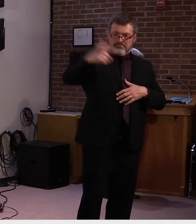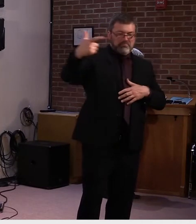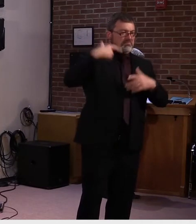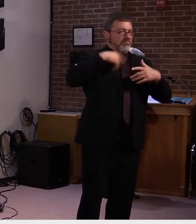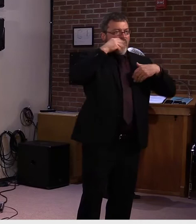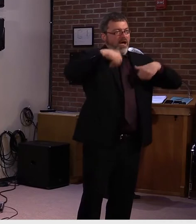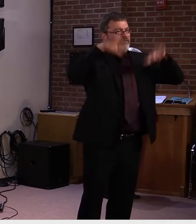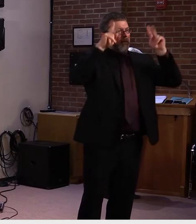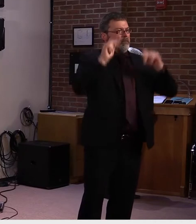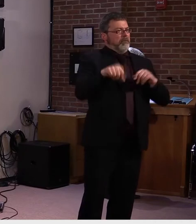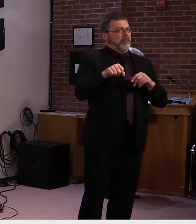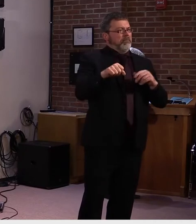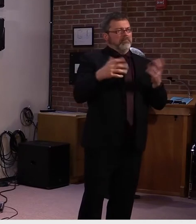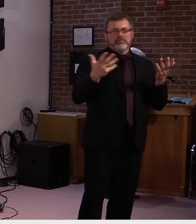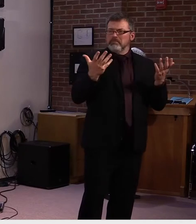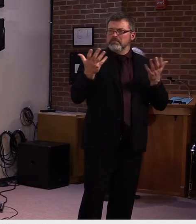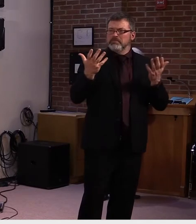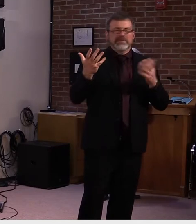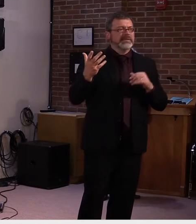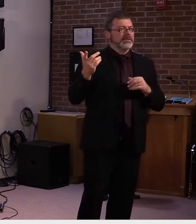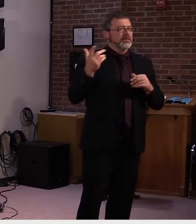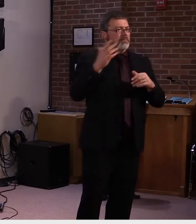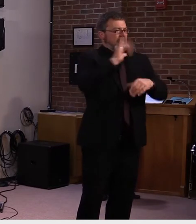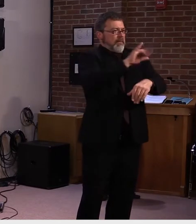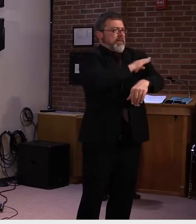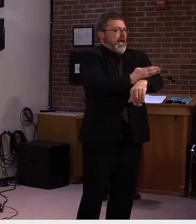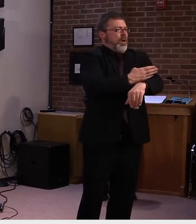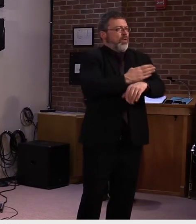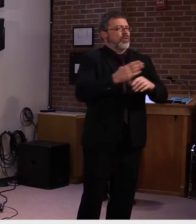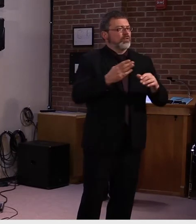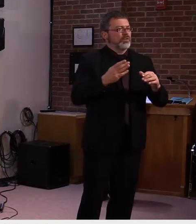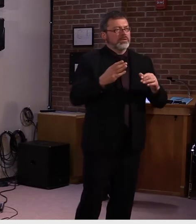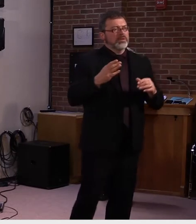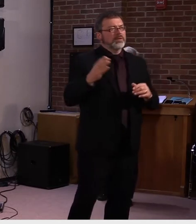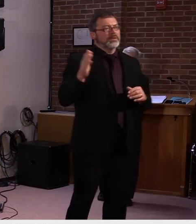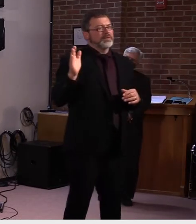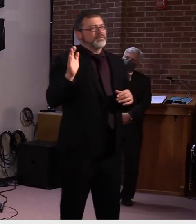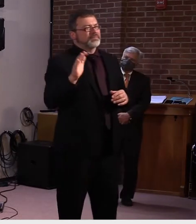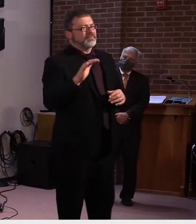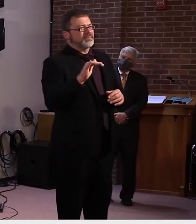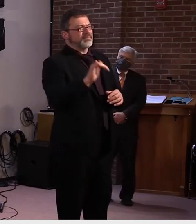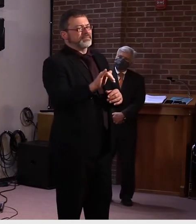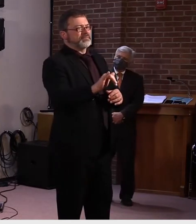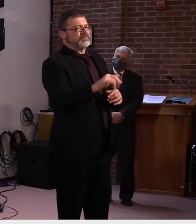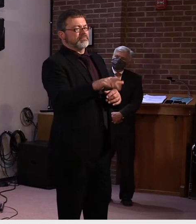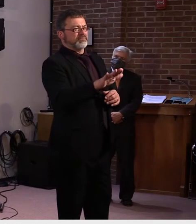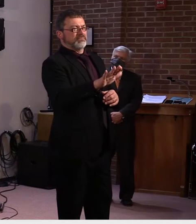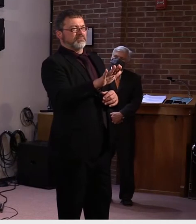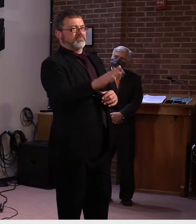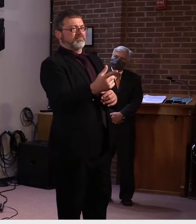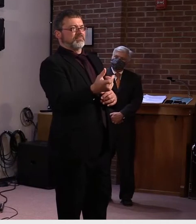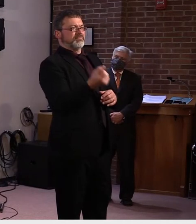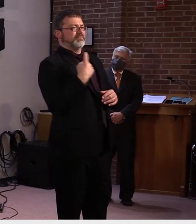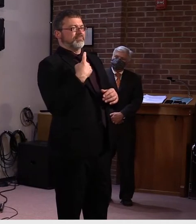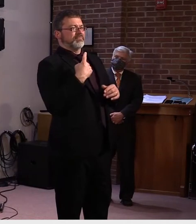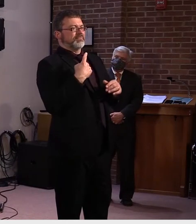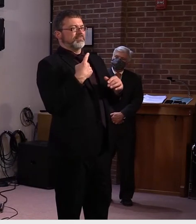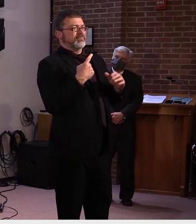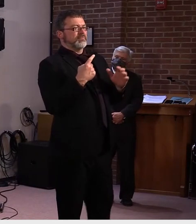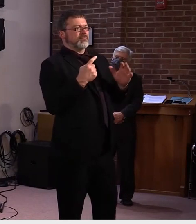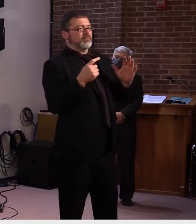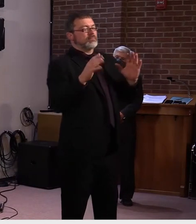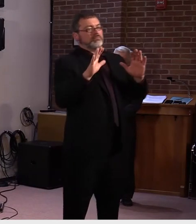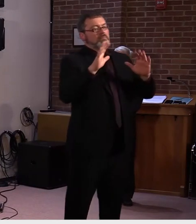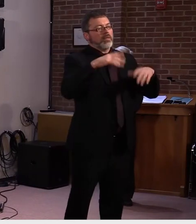Or is it, no, we're really ready to- I can say I'm, I'm looking forward to things getting back to normal.